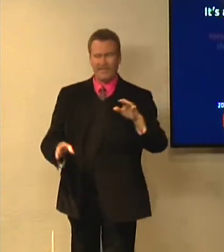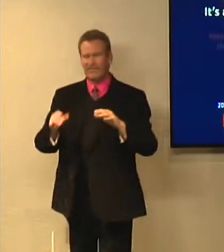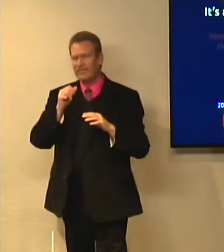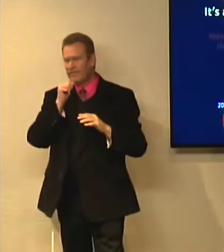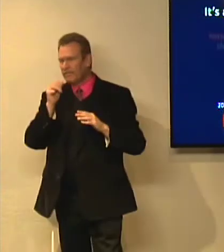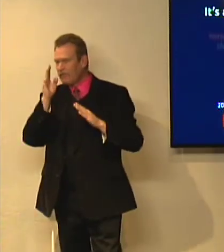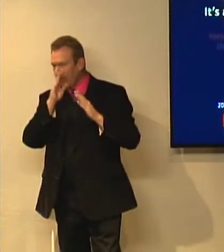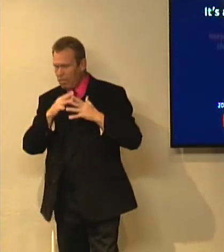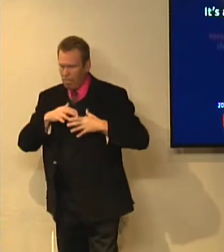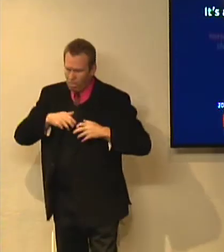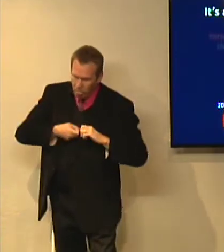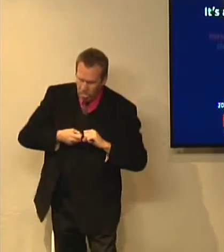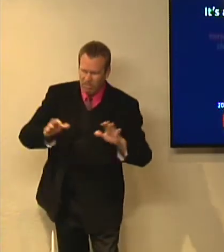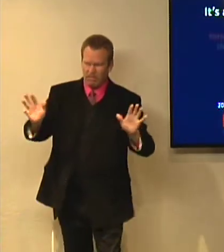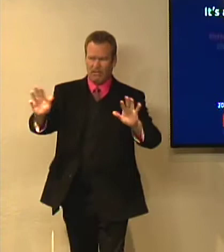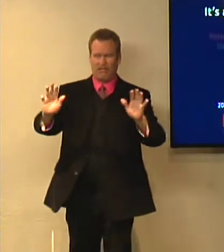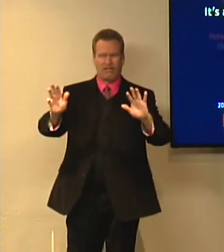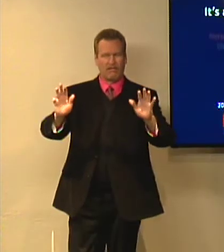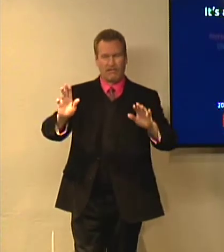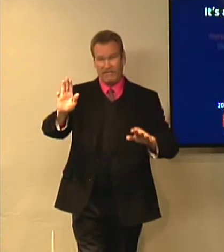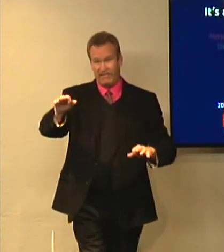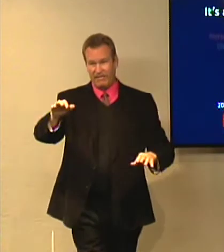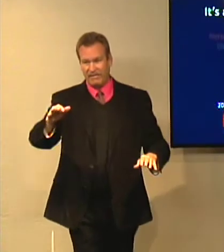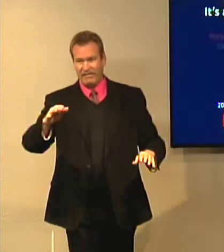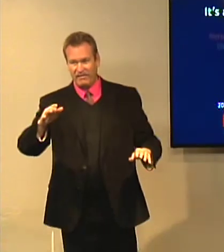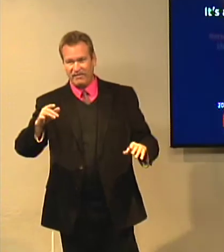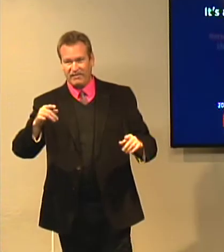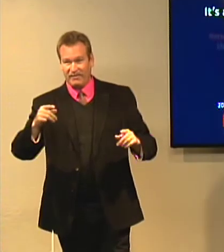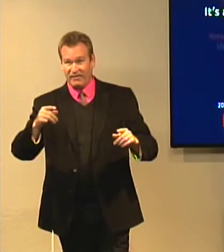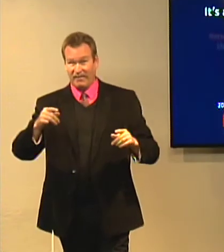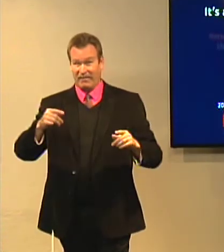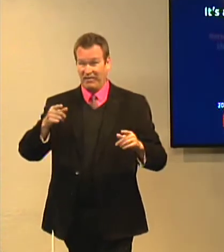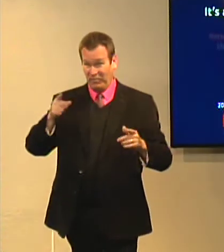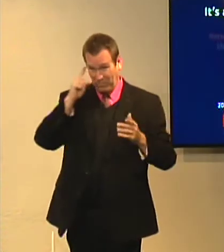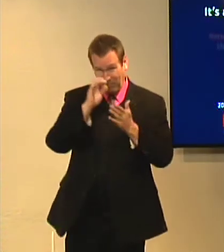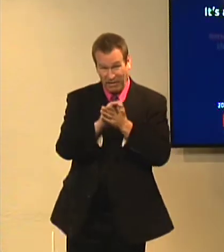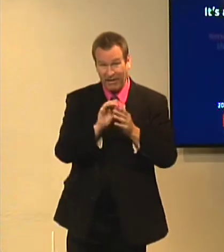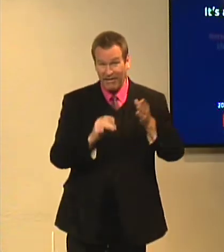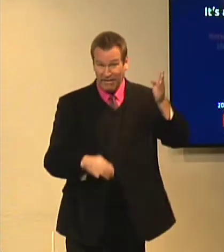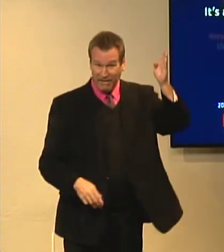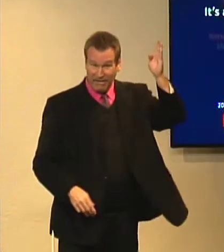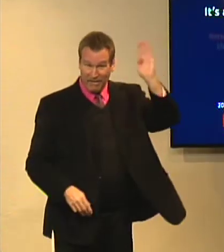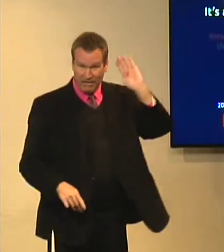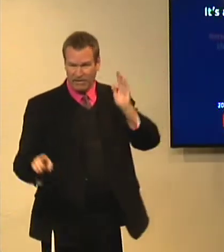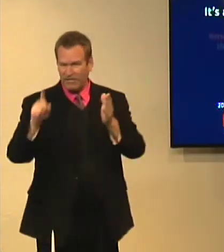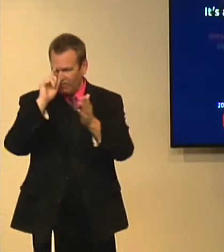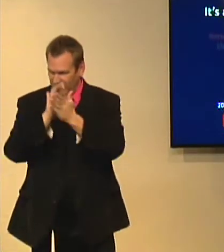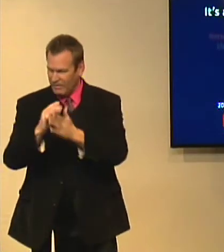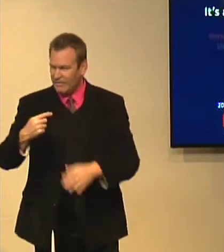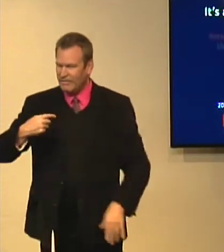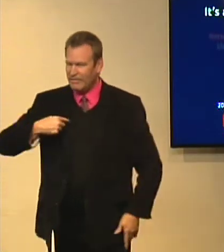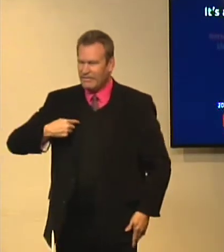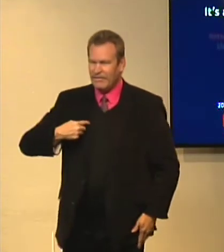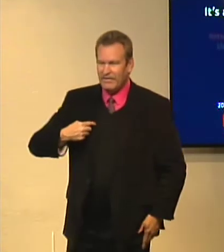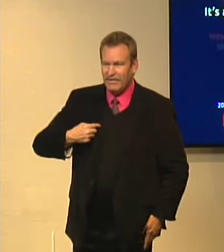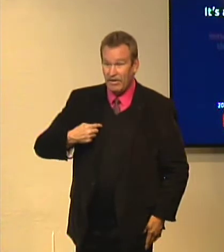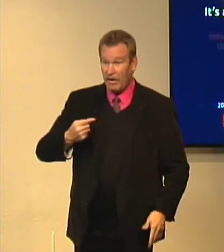to us and says, do not let your hearts be troubled. Jesus said, you believe in God, believe also in me.